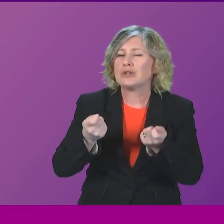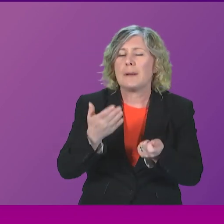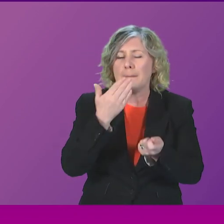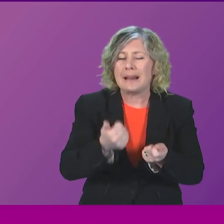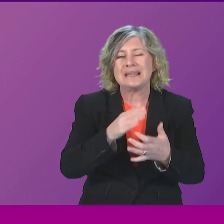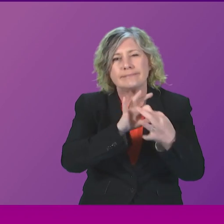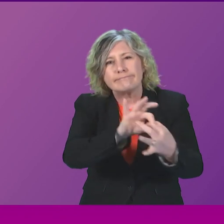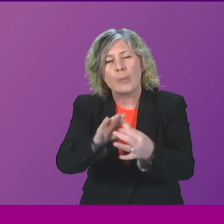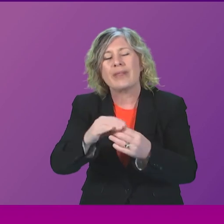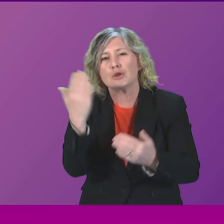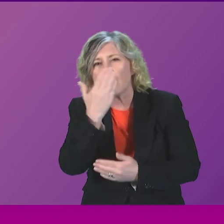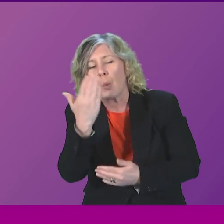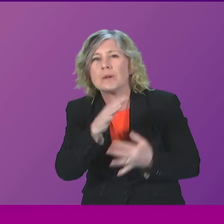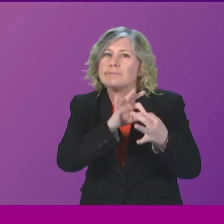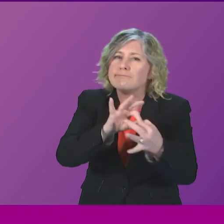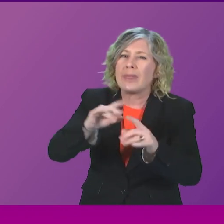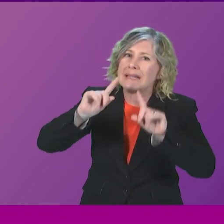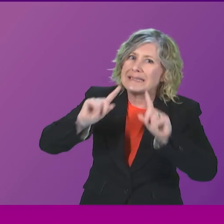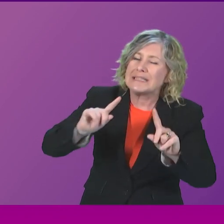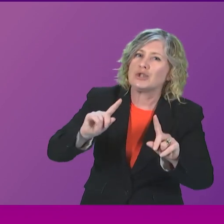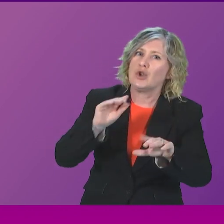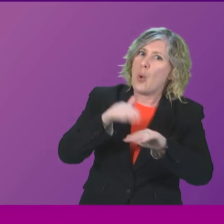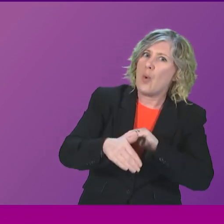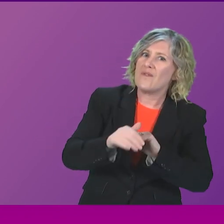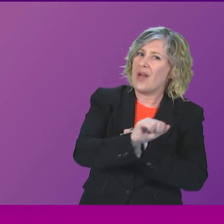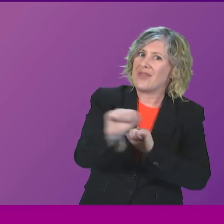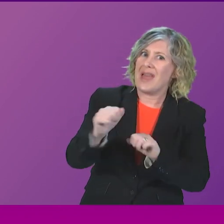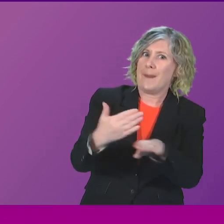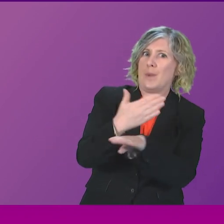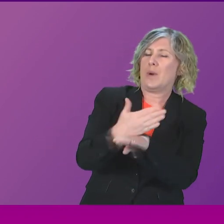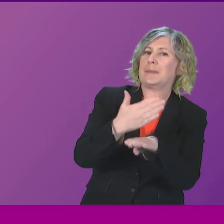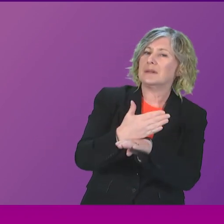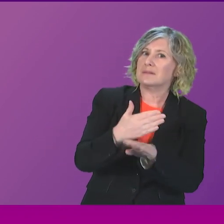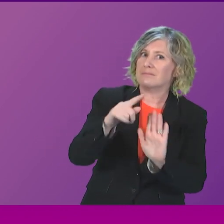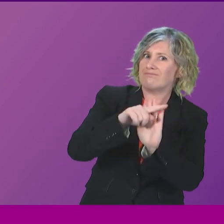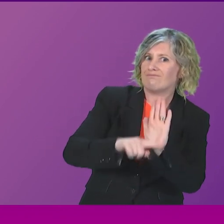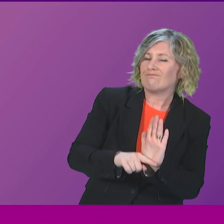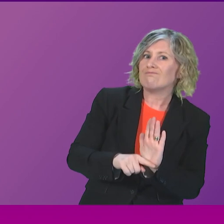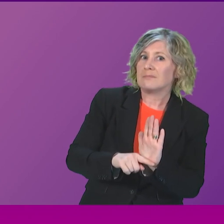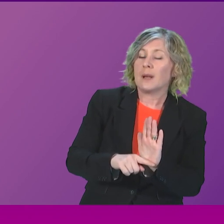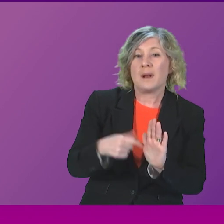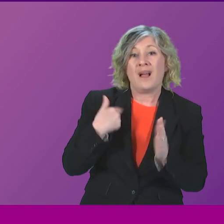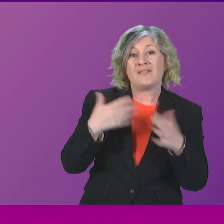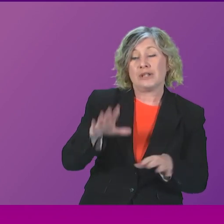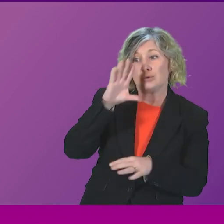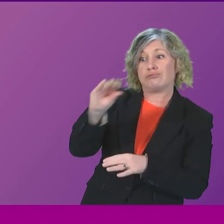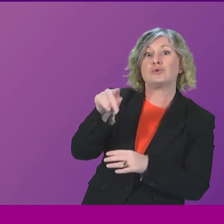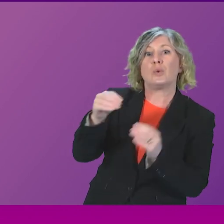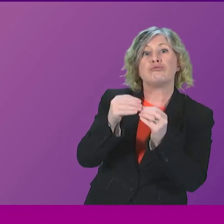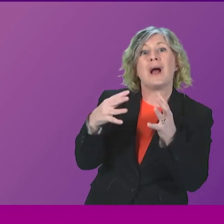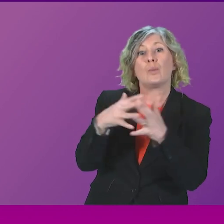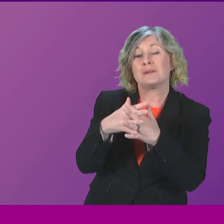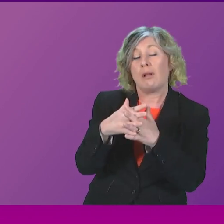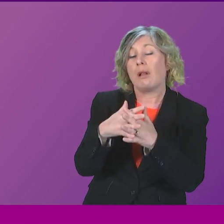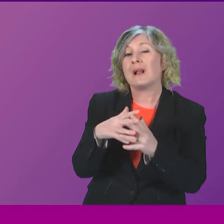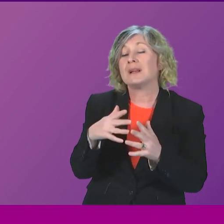schools, to engage with teachers in relation to their employment. But as I've said already to Brian Whittle, what has not helped,